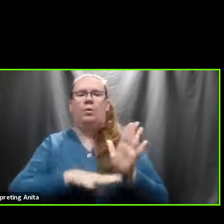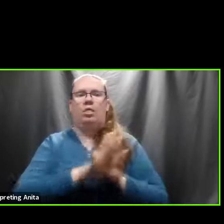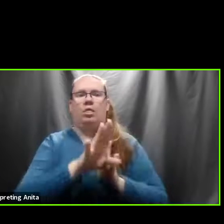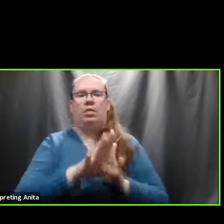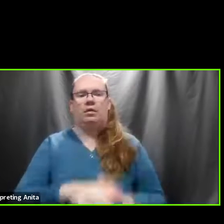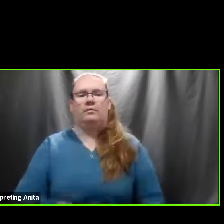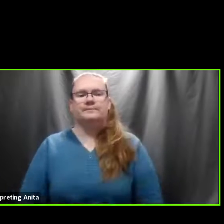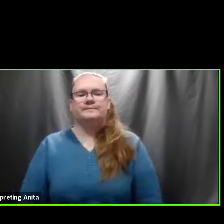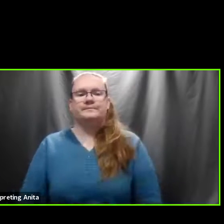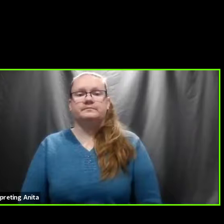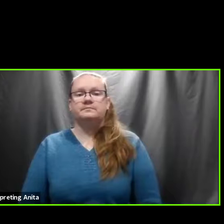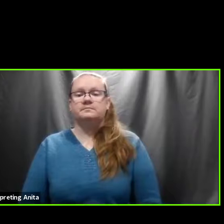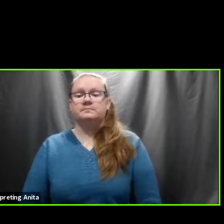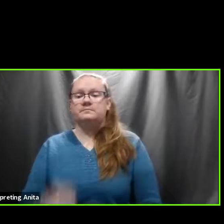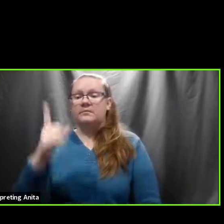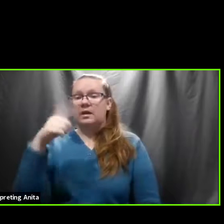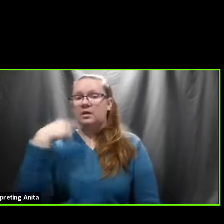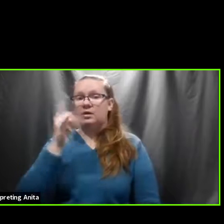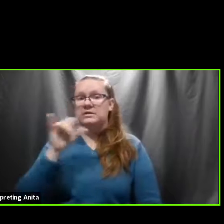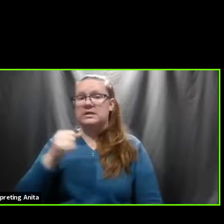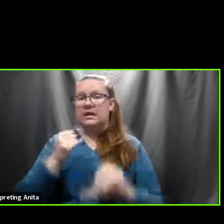It looks like that was the last question.